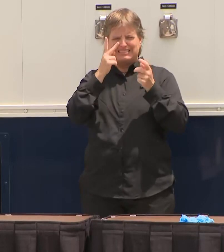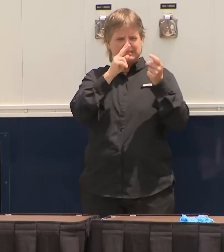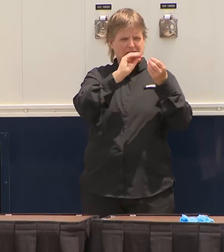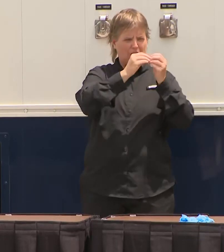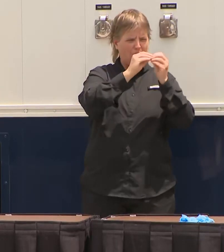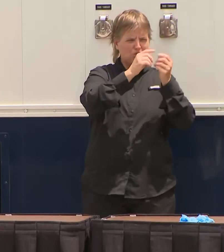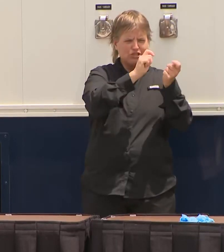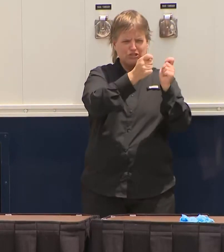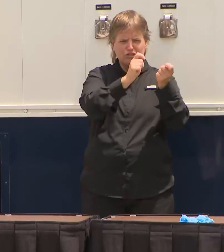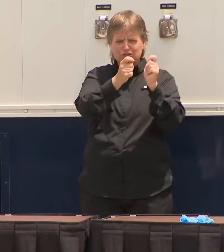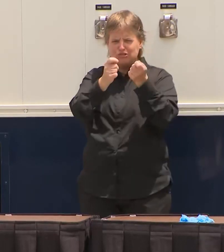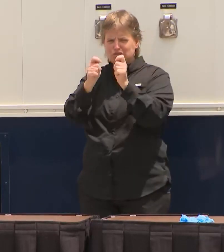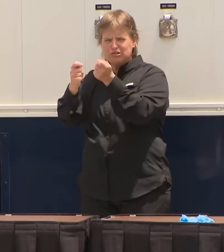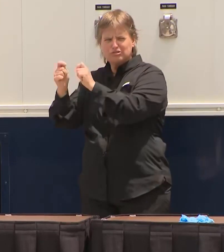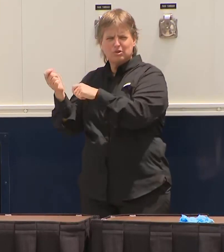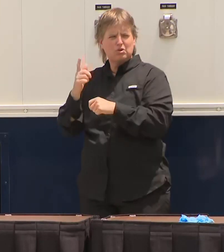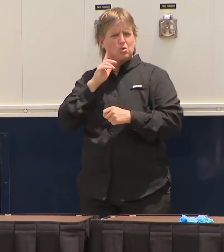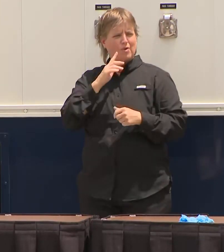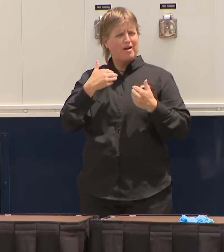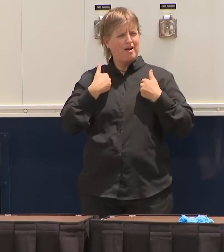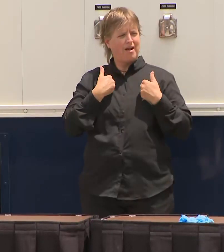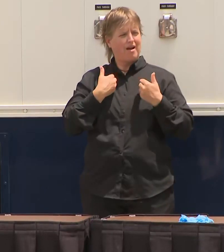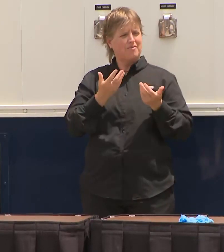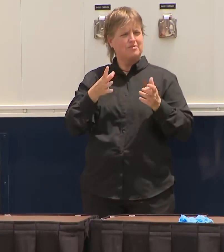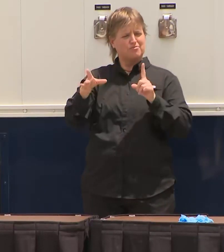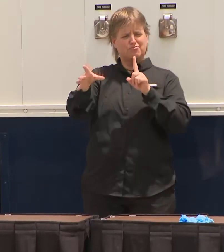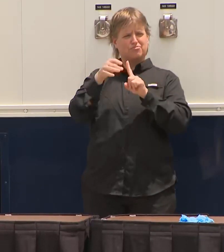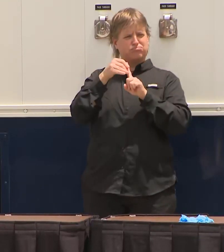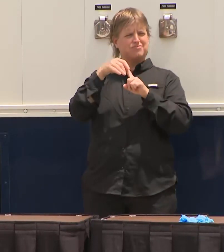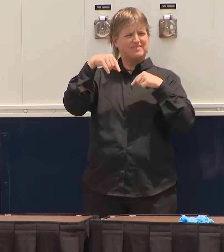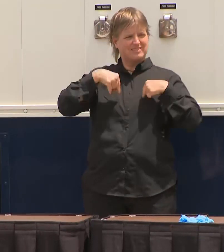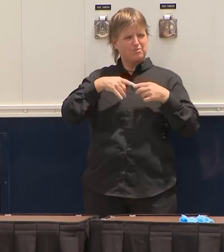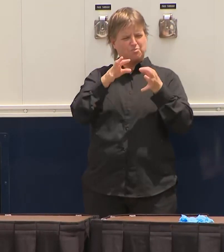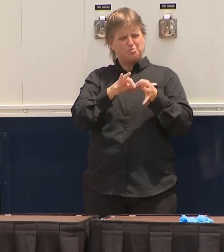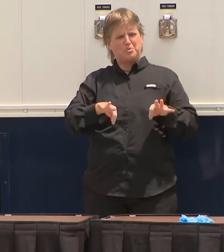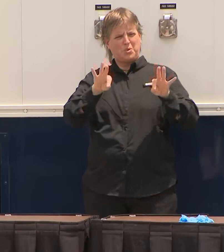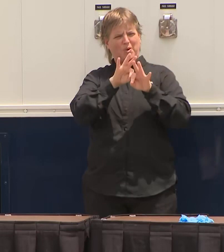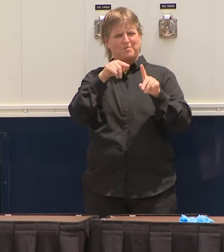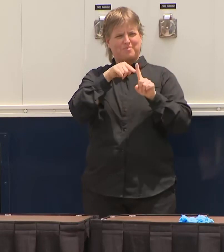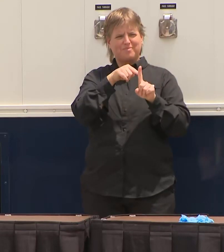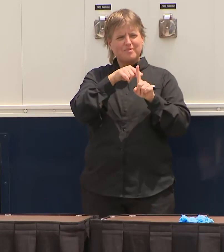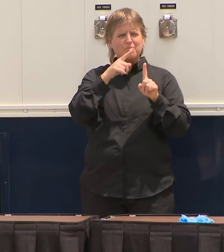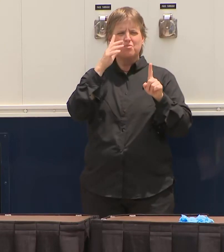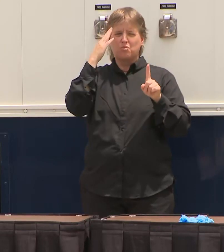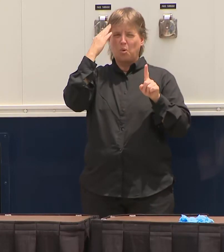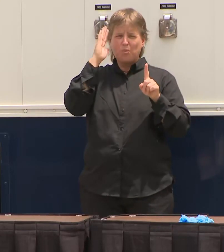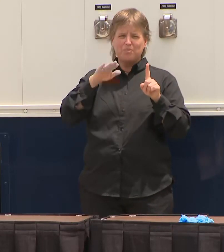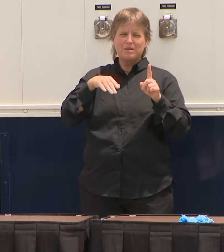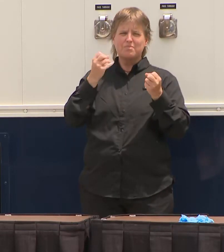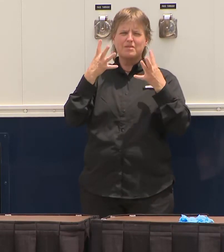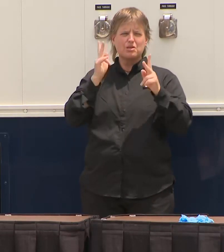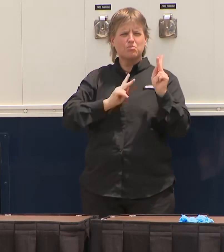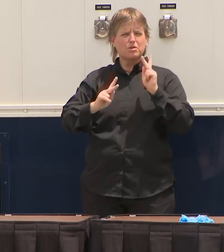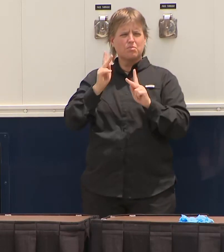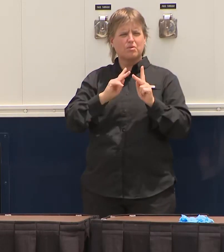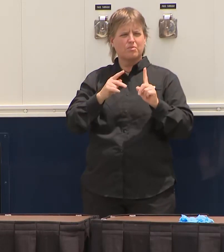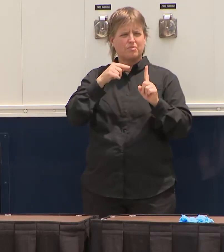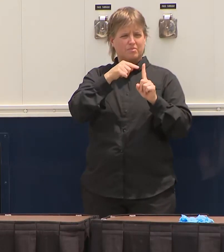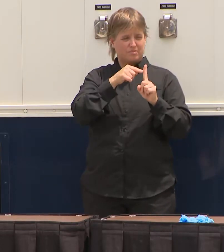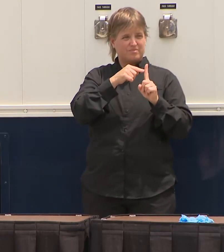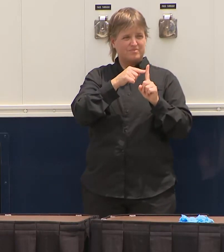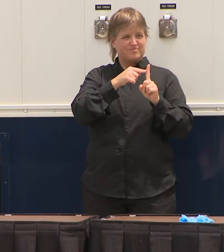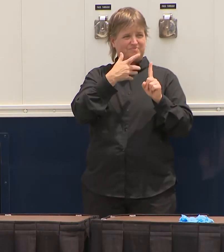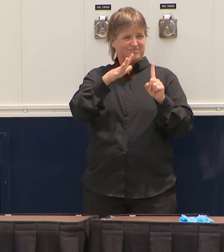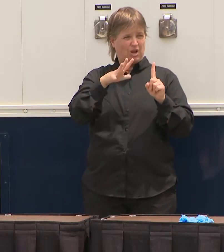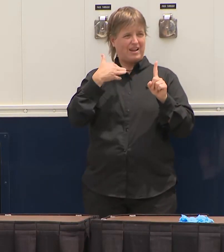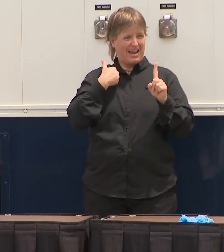important. But, you know, Miami has gotten, you there's a lot of people who tested positive here who are not in kind of the real danger age groups. I mean, these